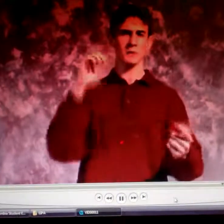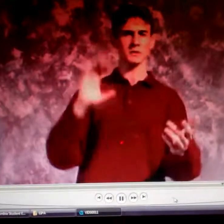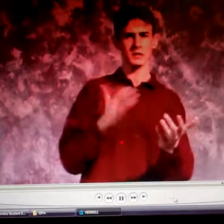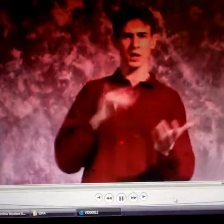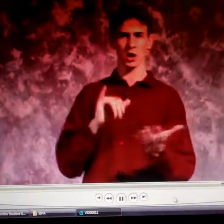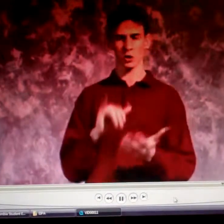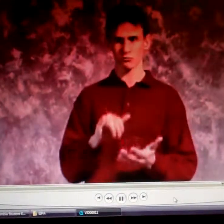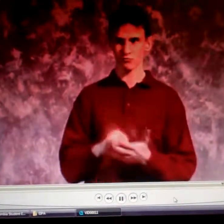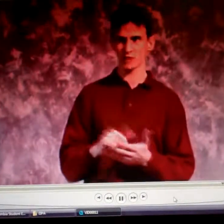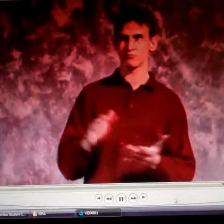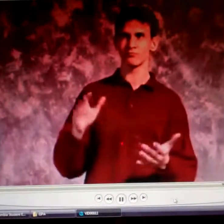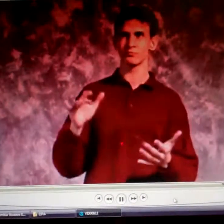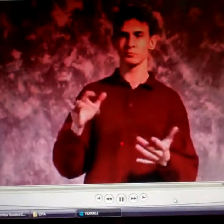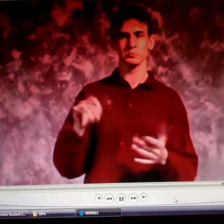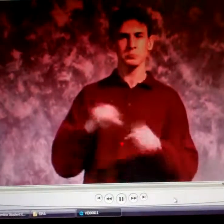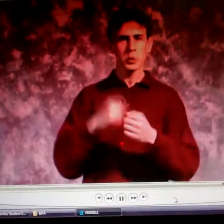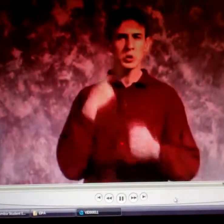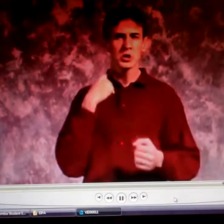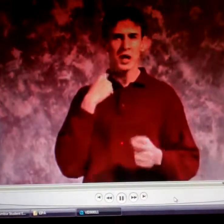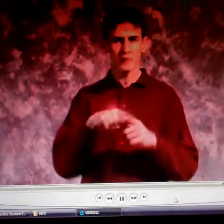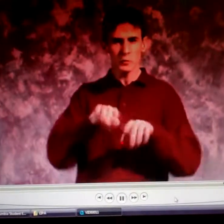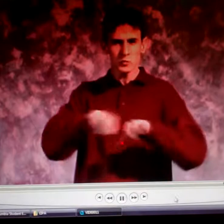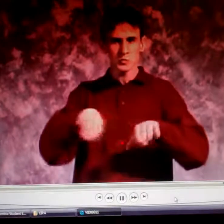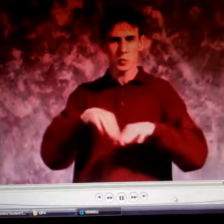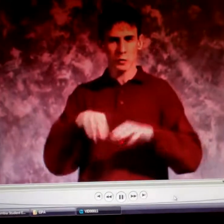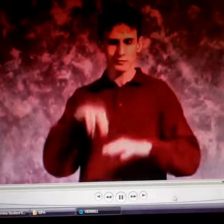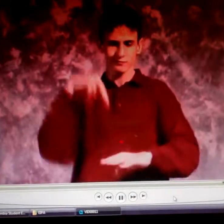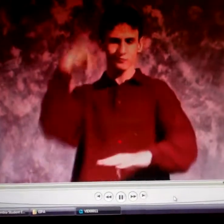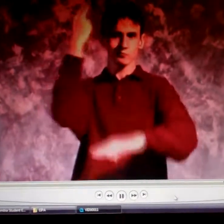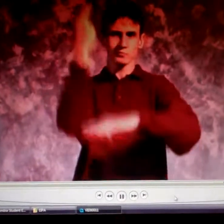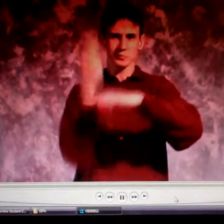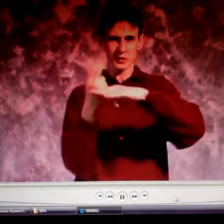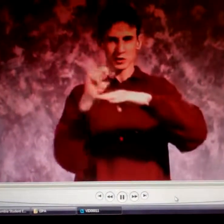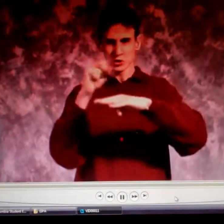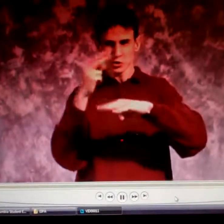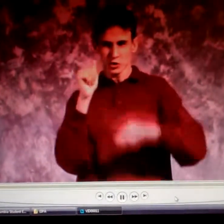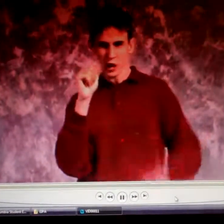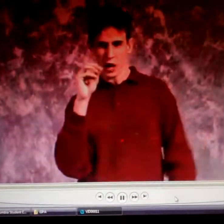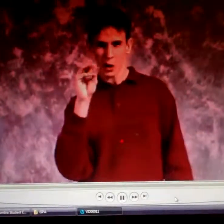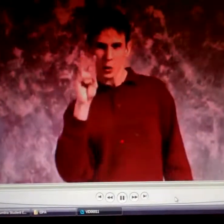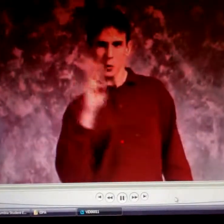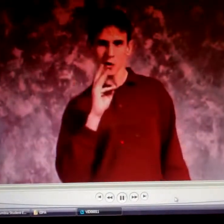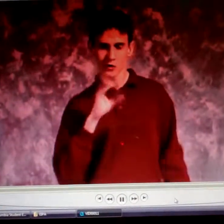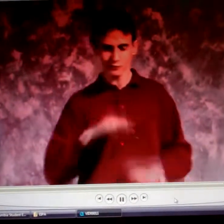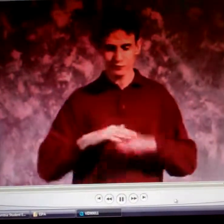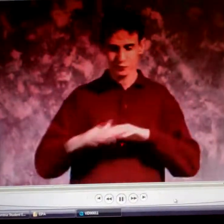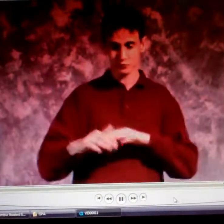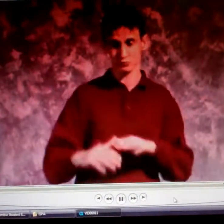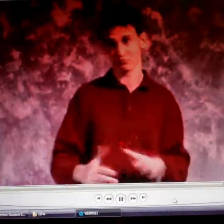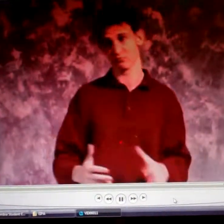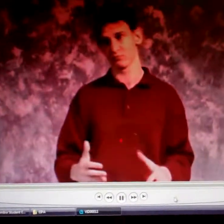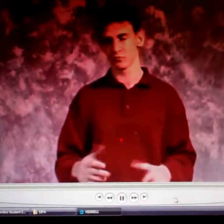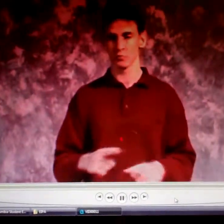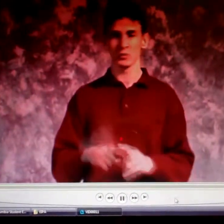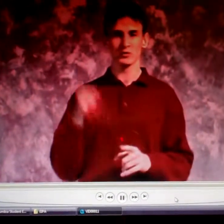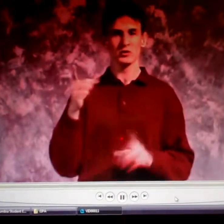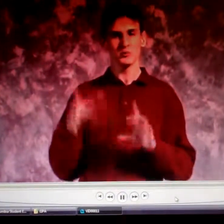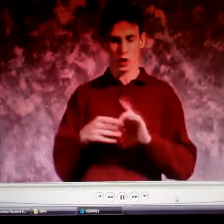with Erickson, the famous musician who used to